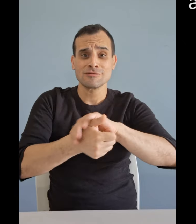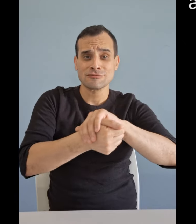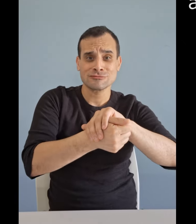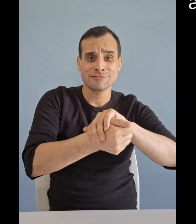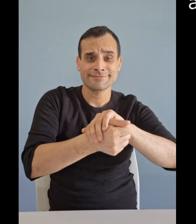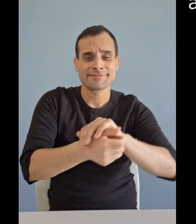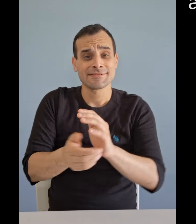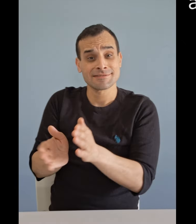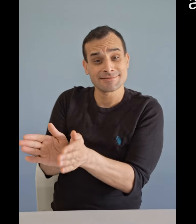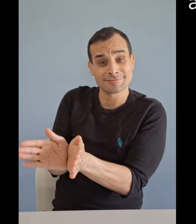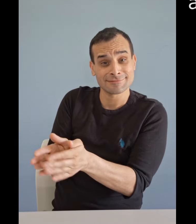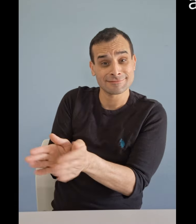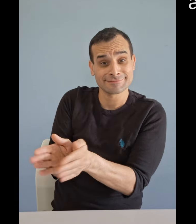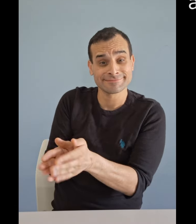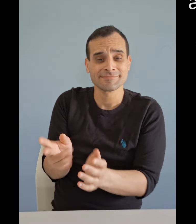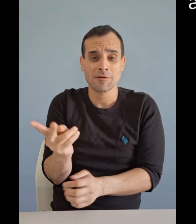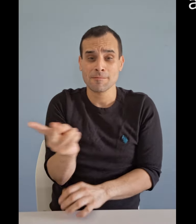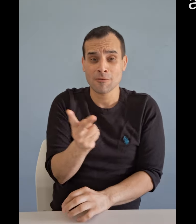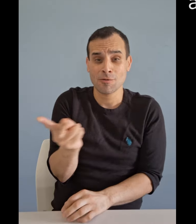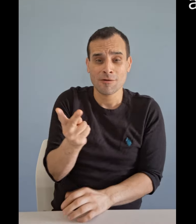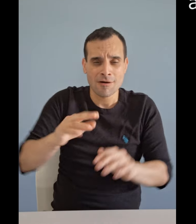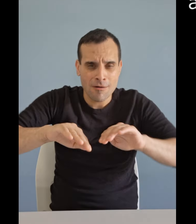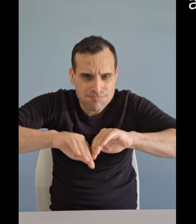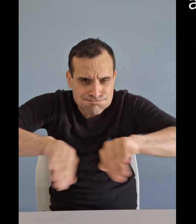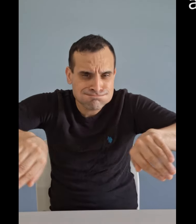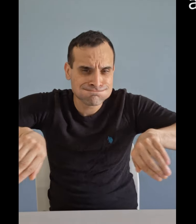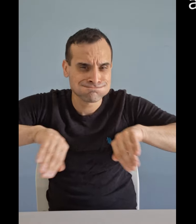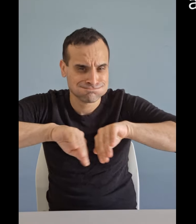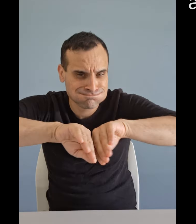In the sea water, a turtle and a seal are swimming together.